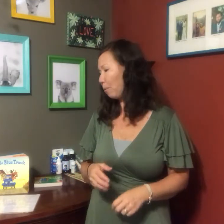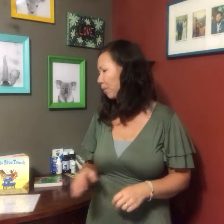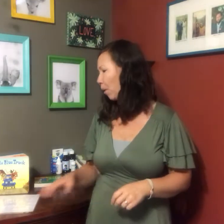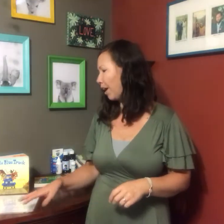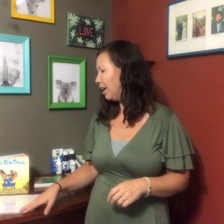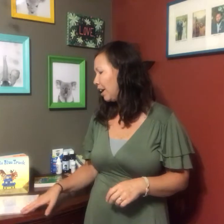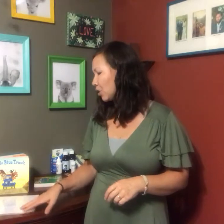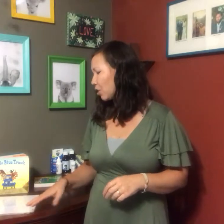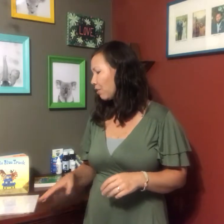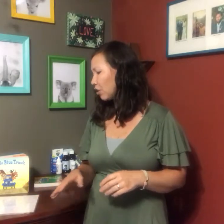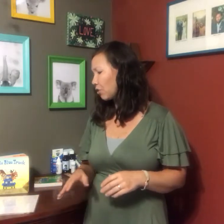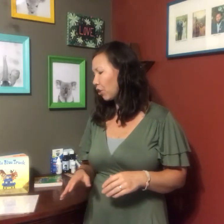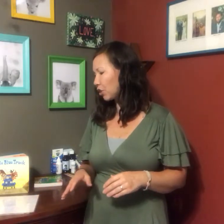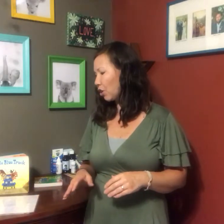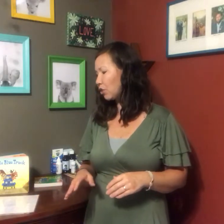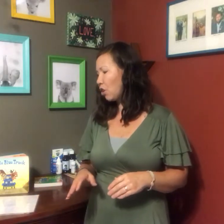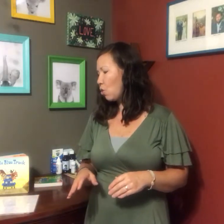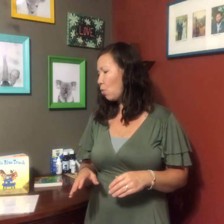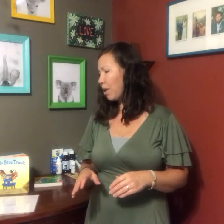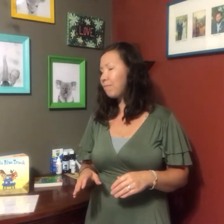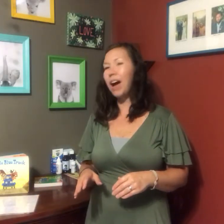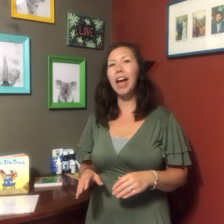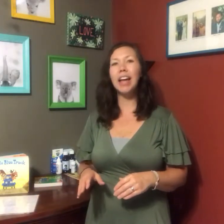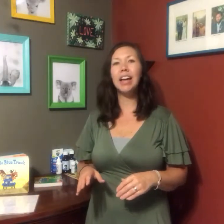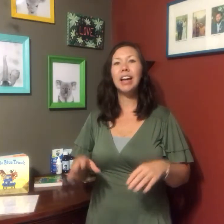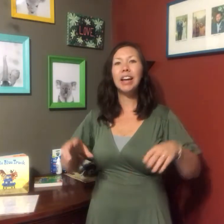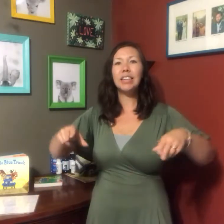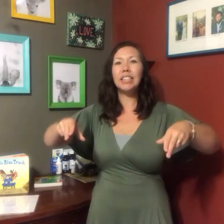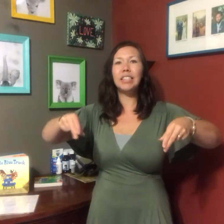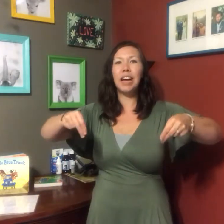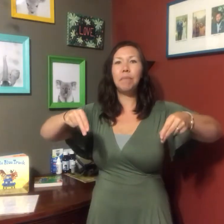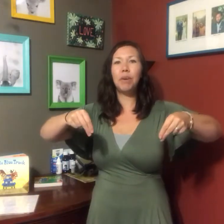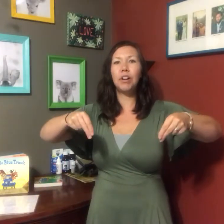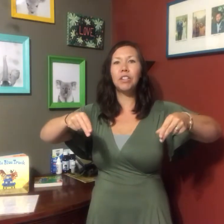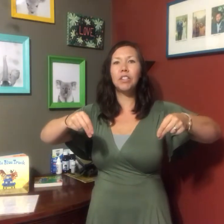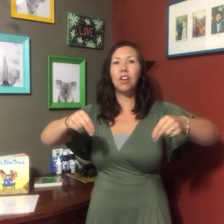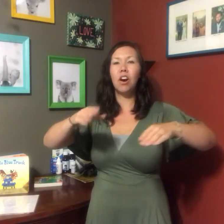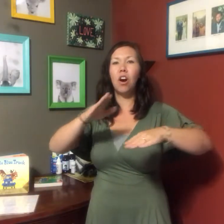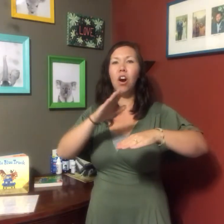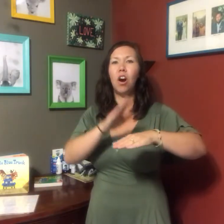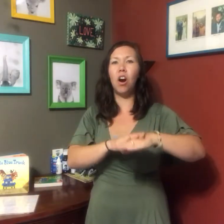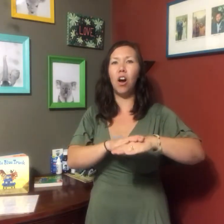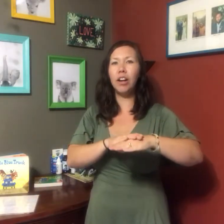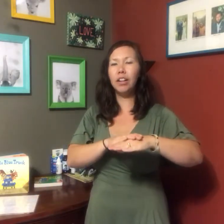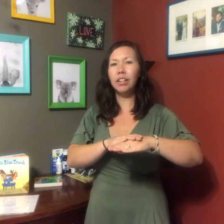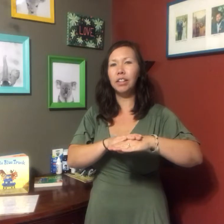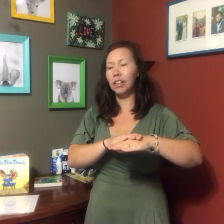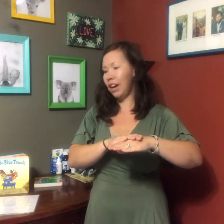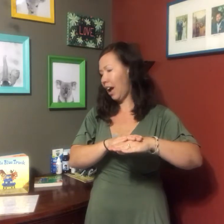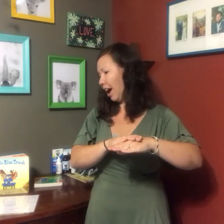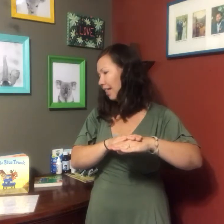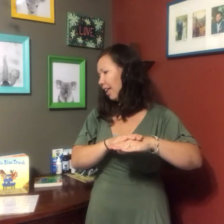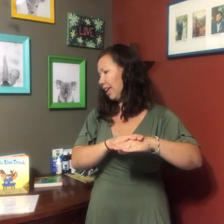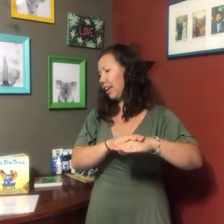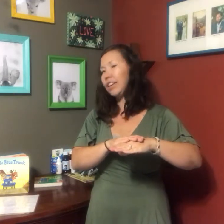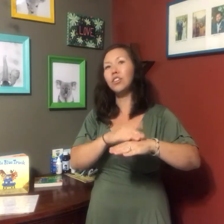home, okay? So the first verse goes, when my diaper's on, I like it